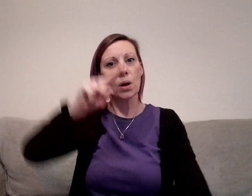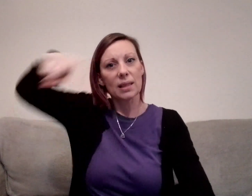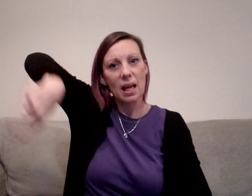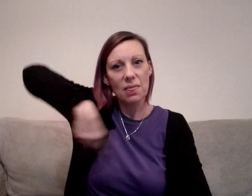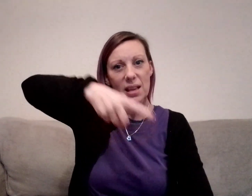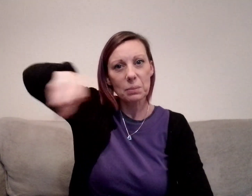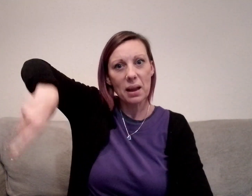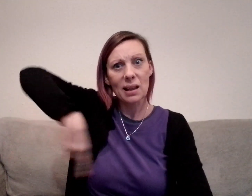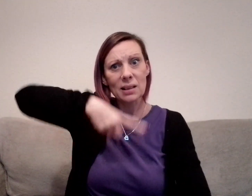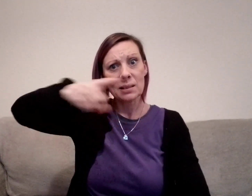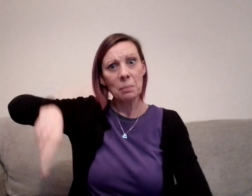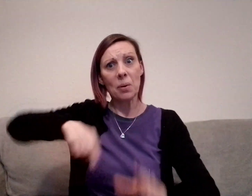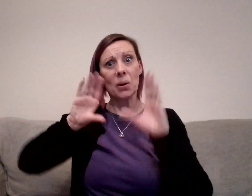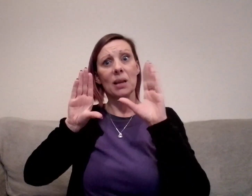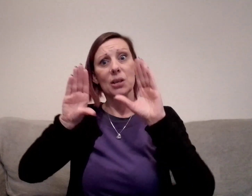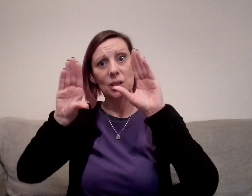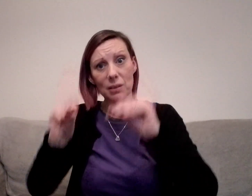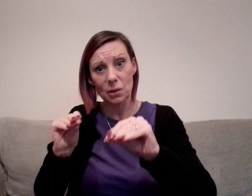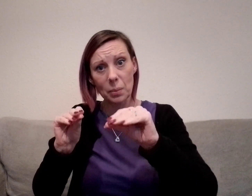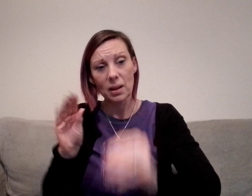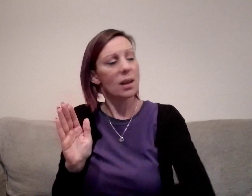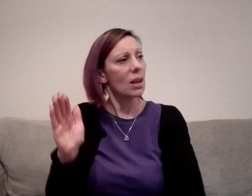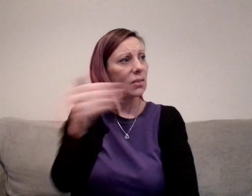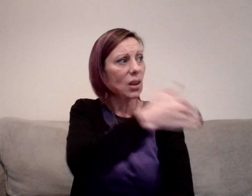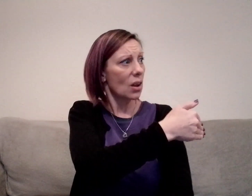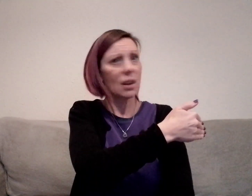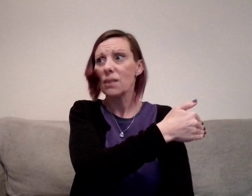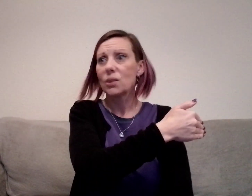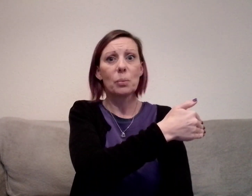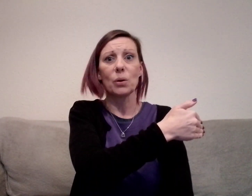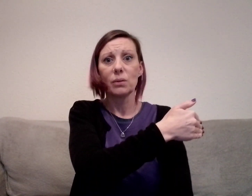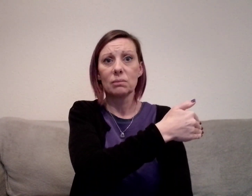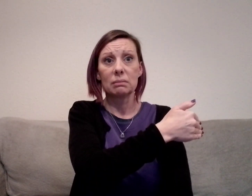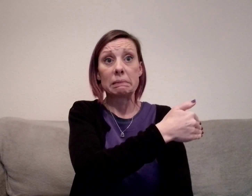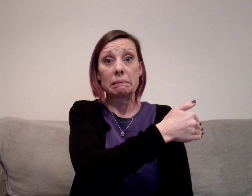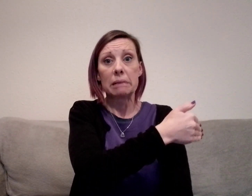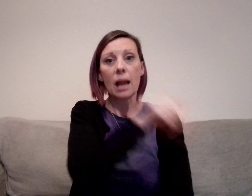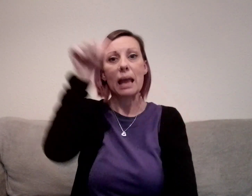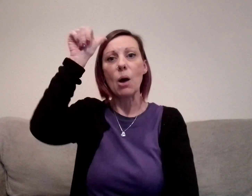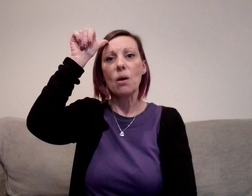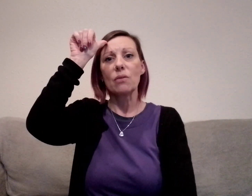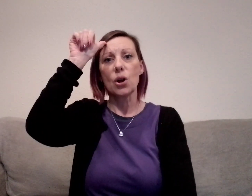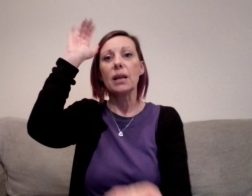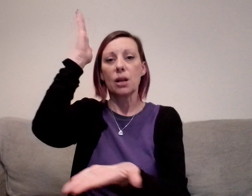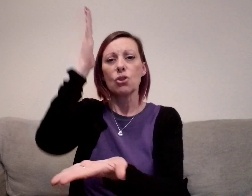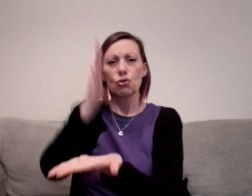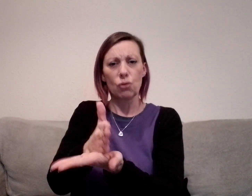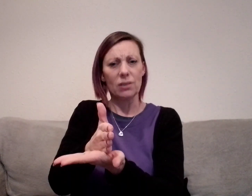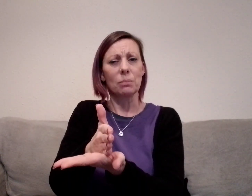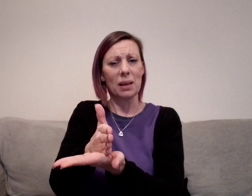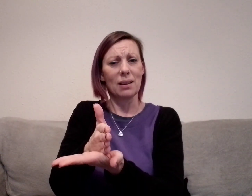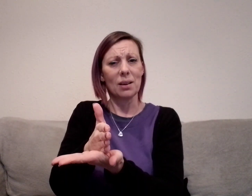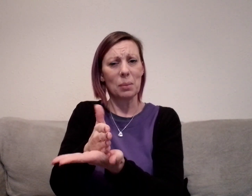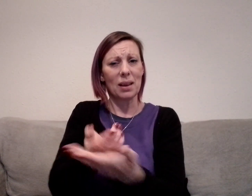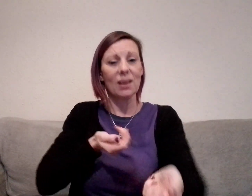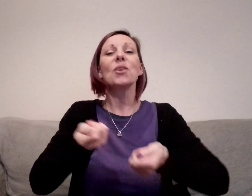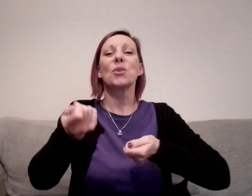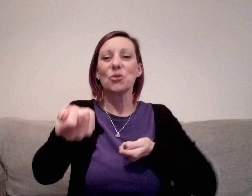What's that thing spinning? Somebody should stop it Turn out to port, now I've got it Trust me, I'm in